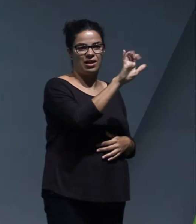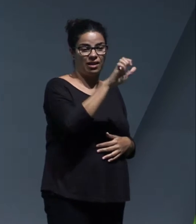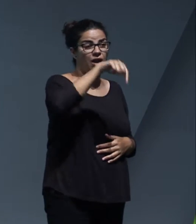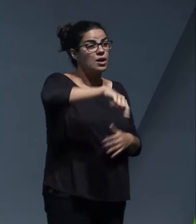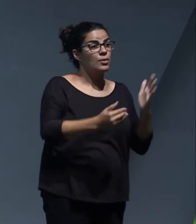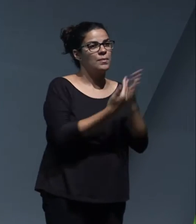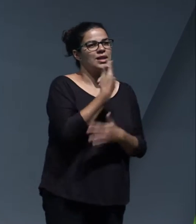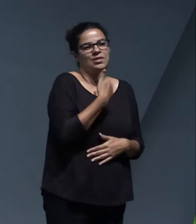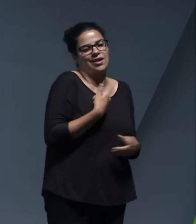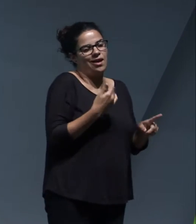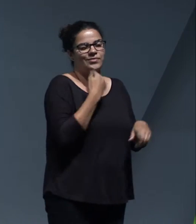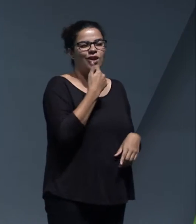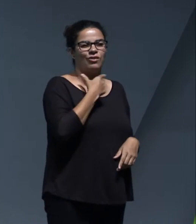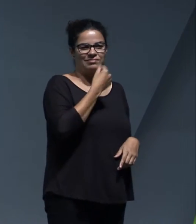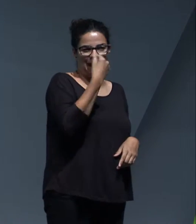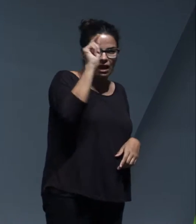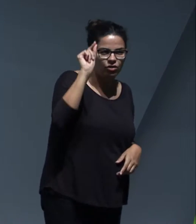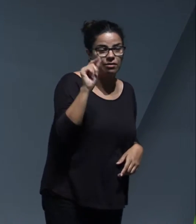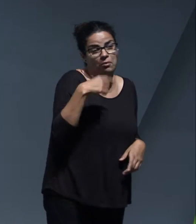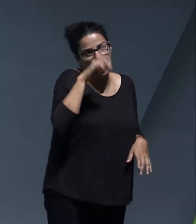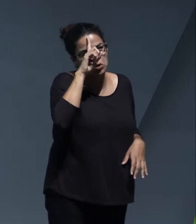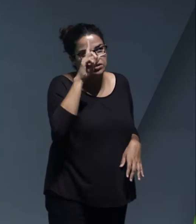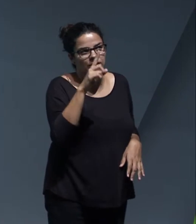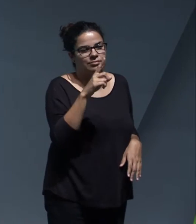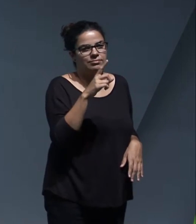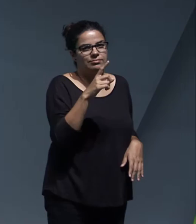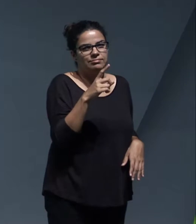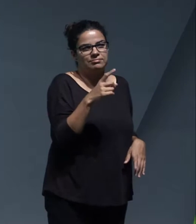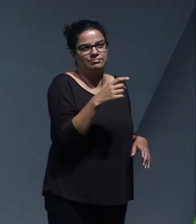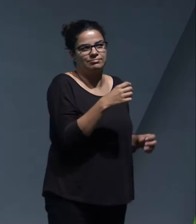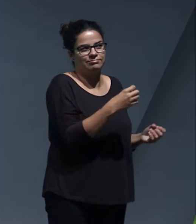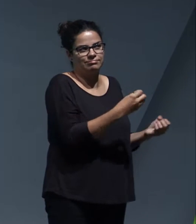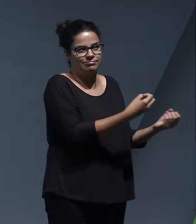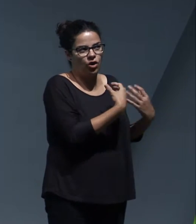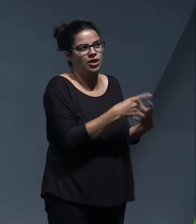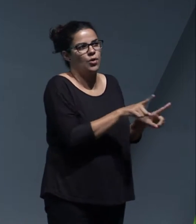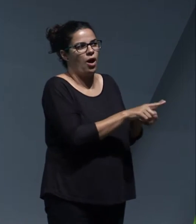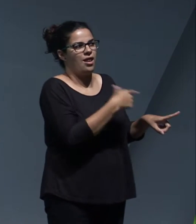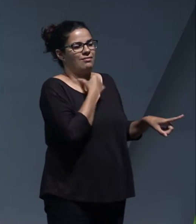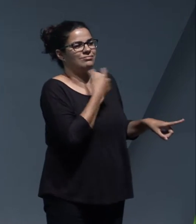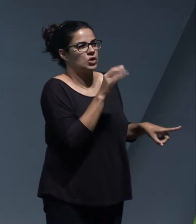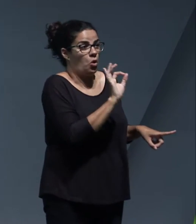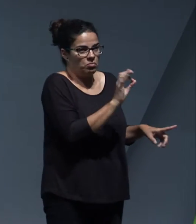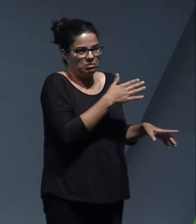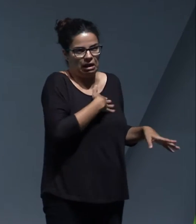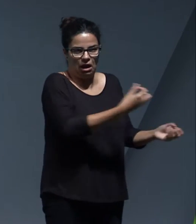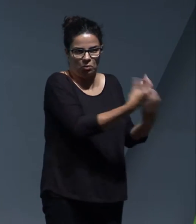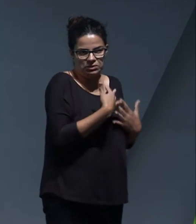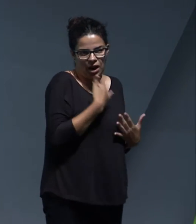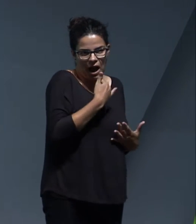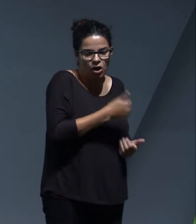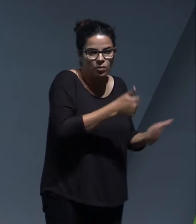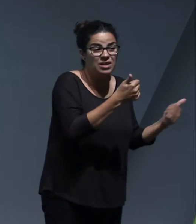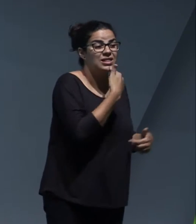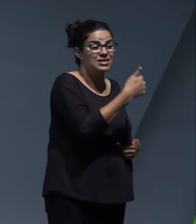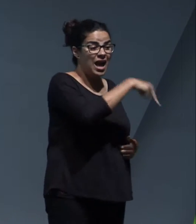morning I was telling, as a story, I don't know if this was just a story, or maybe she was sending me another